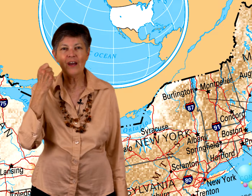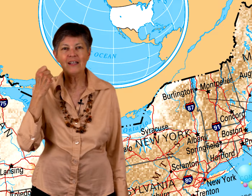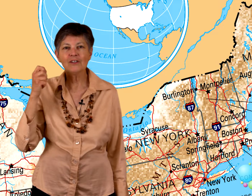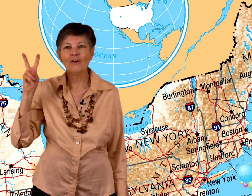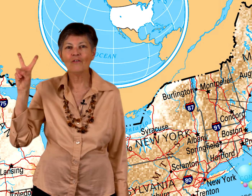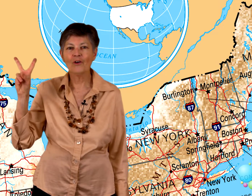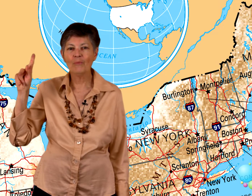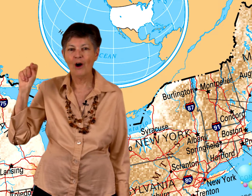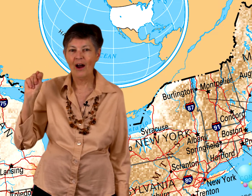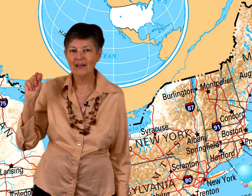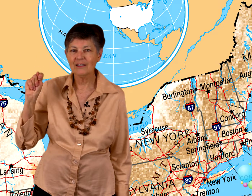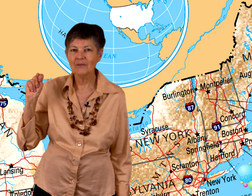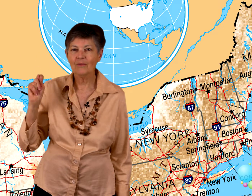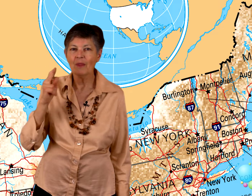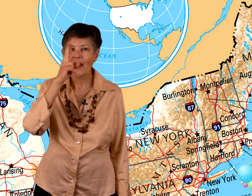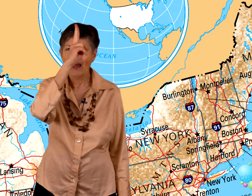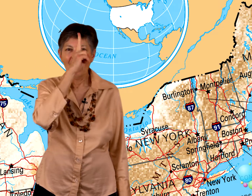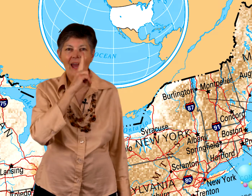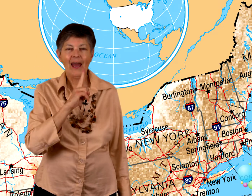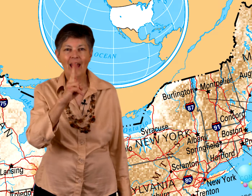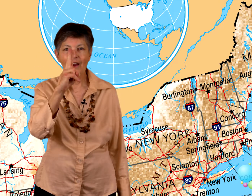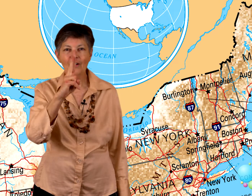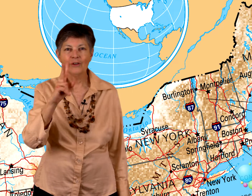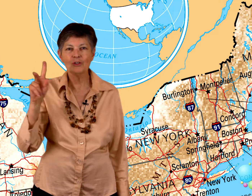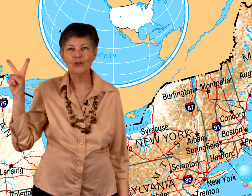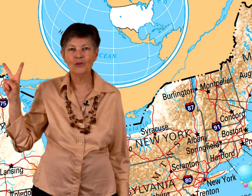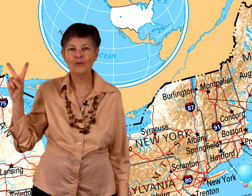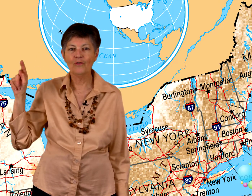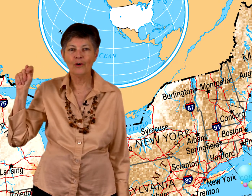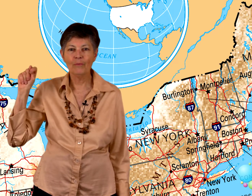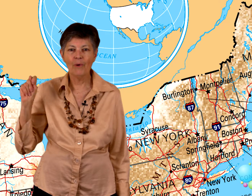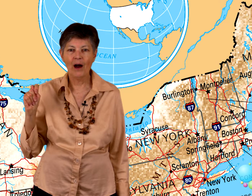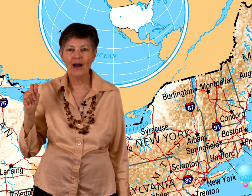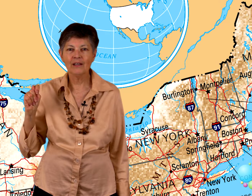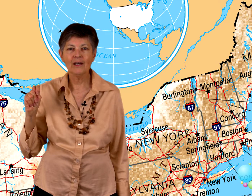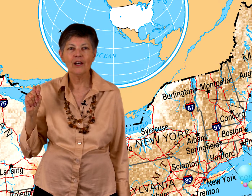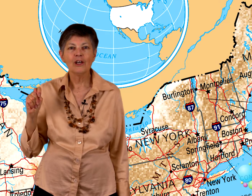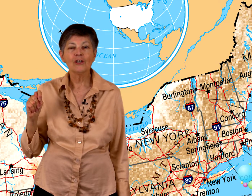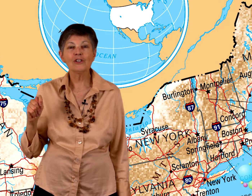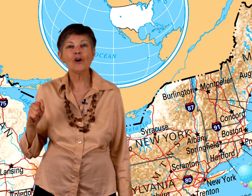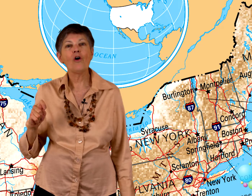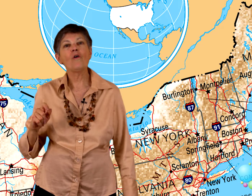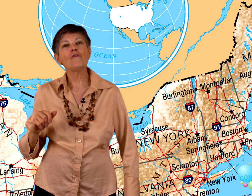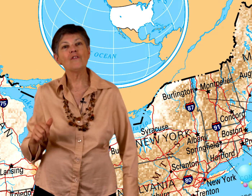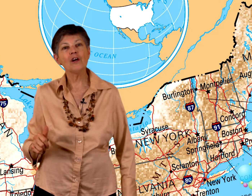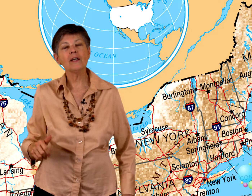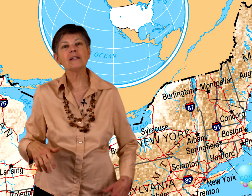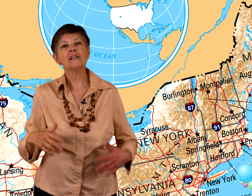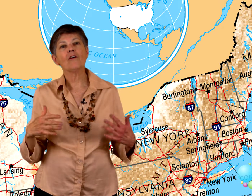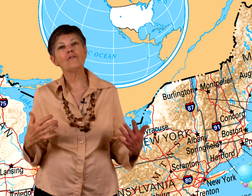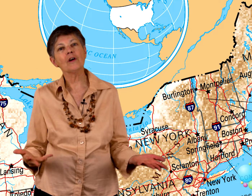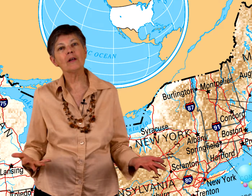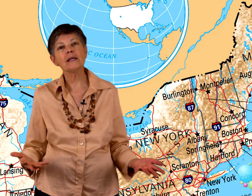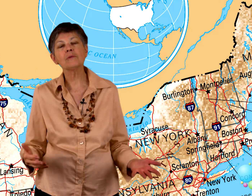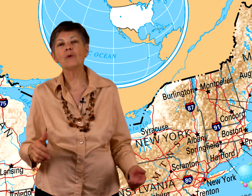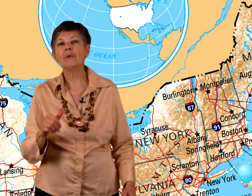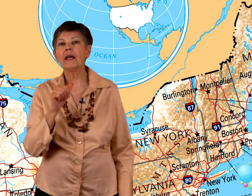face. Vermont. Hail to Vermont. So fearless. Now fearless would be